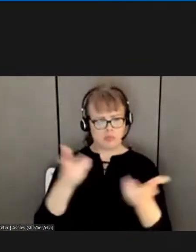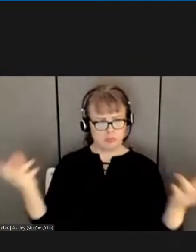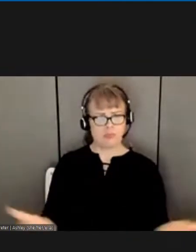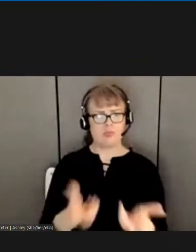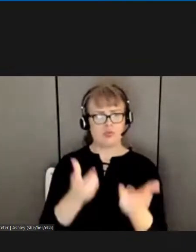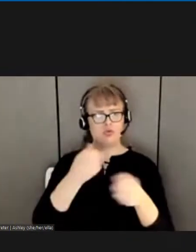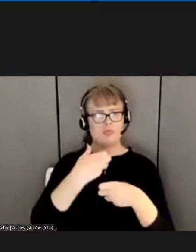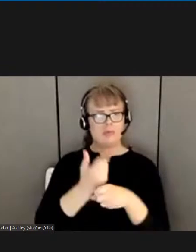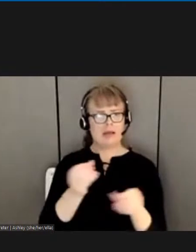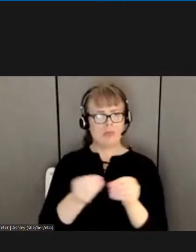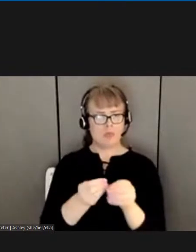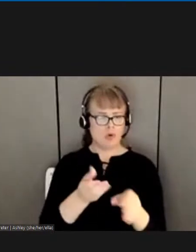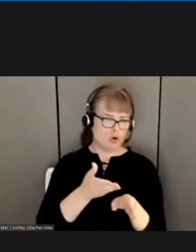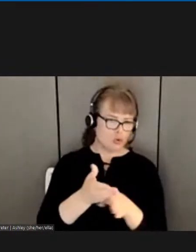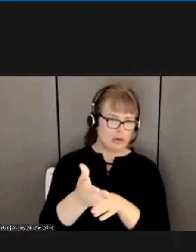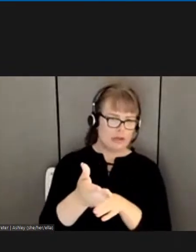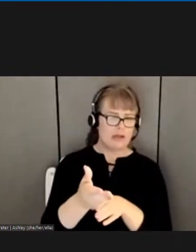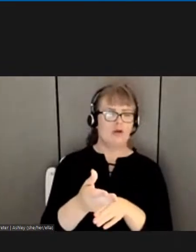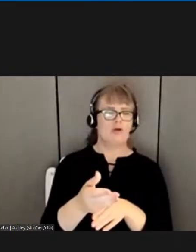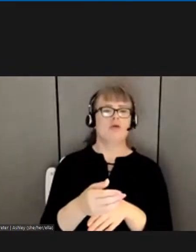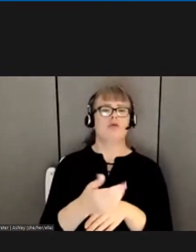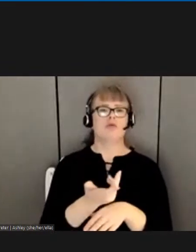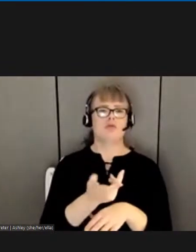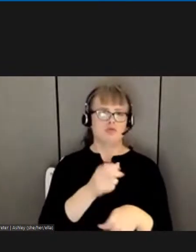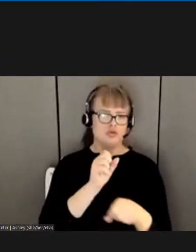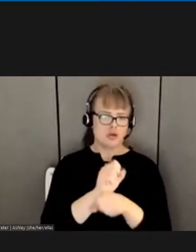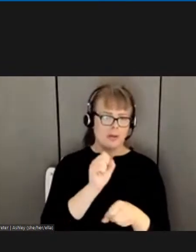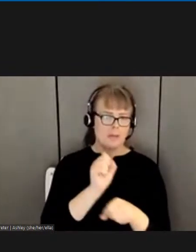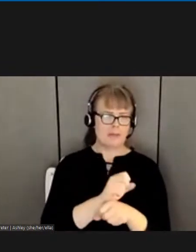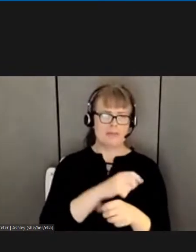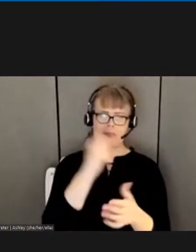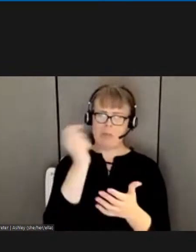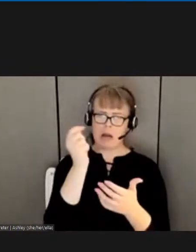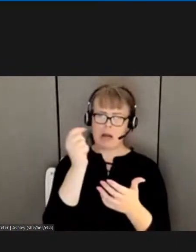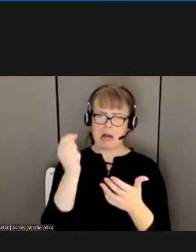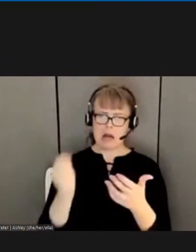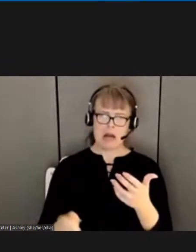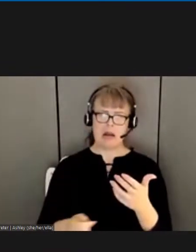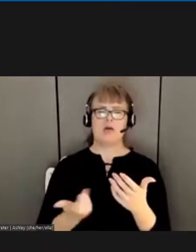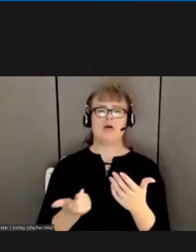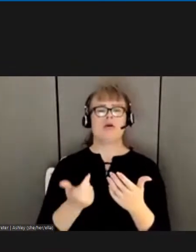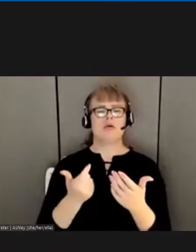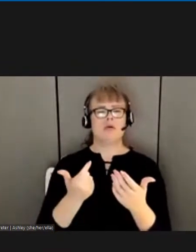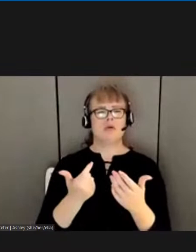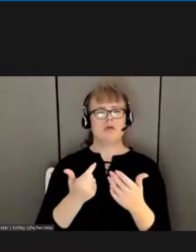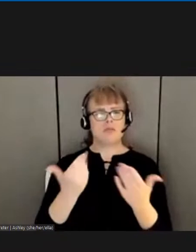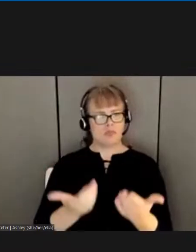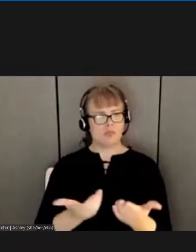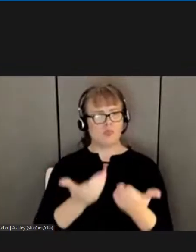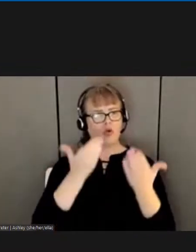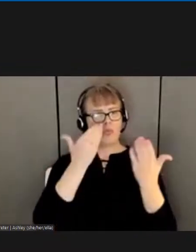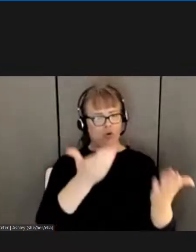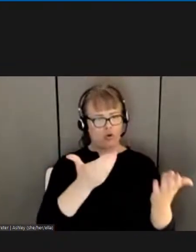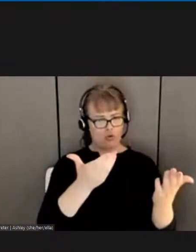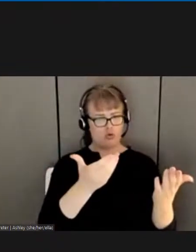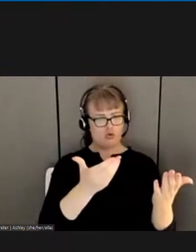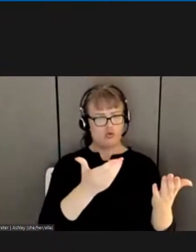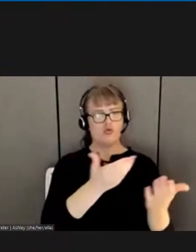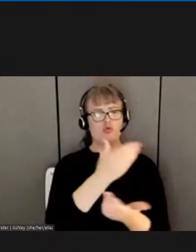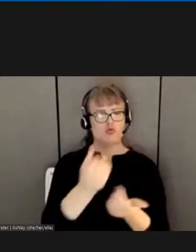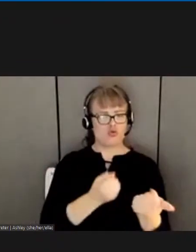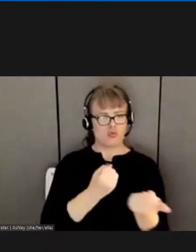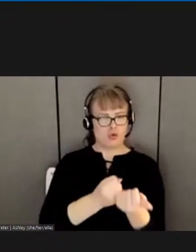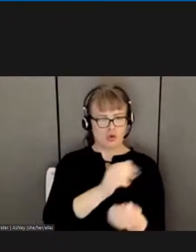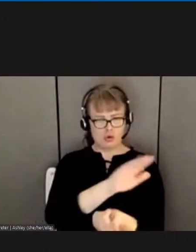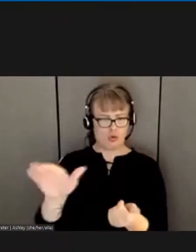of the no layoff clause and other regressive proposals that fail to reward and recognize your hard work but when we